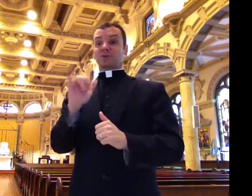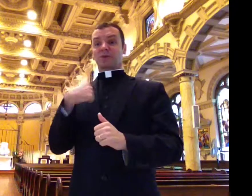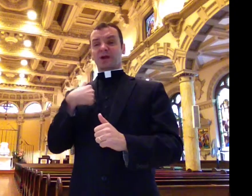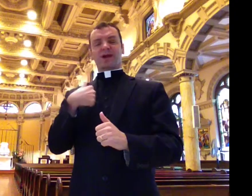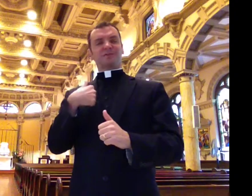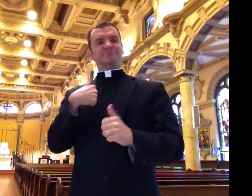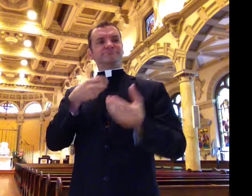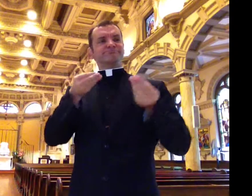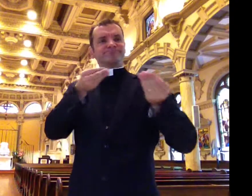unity.